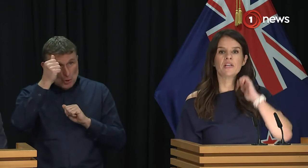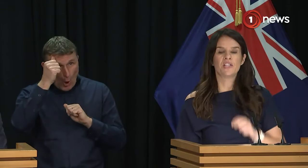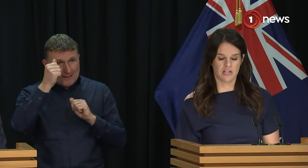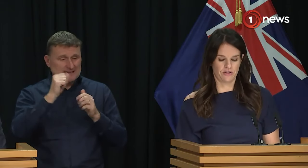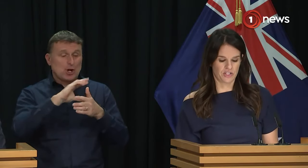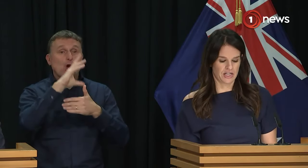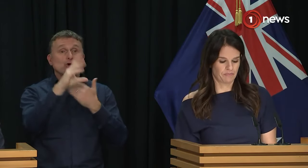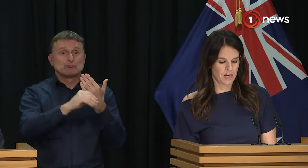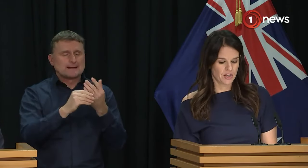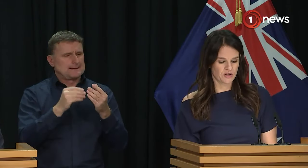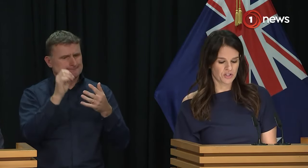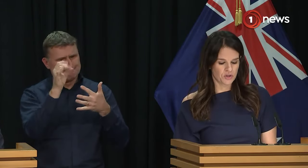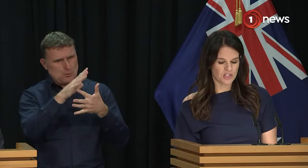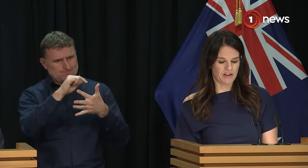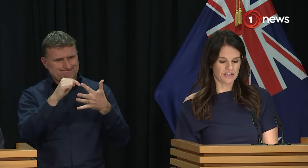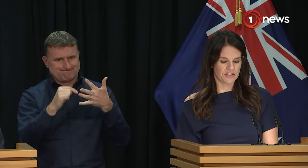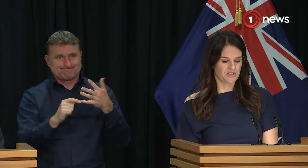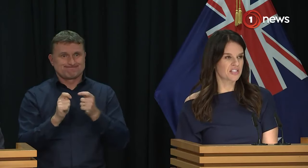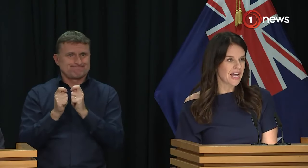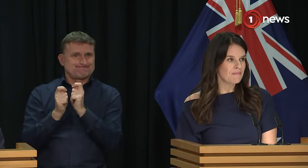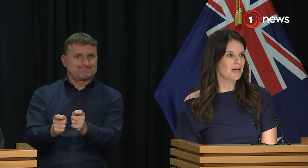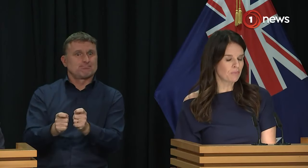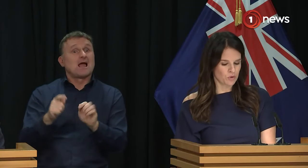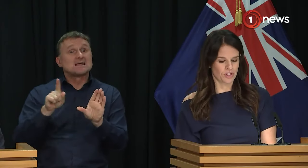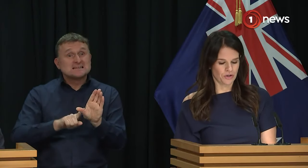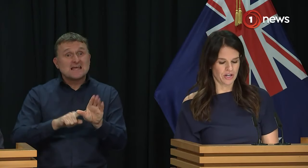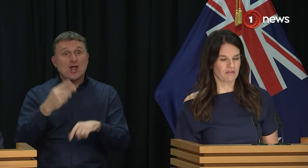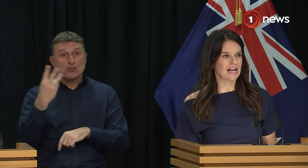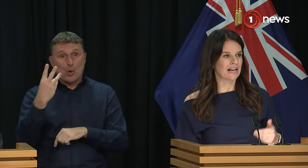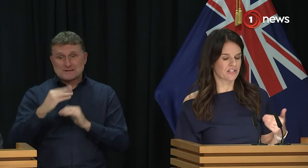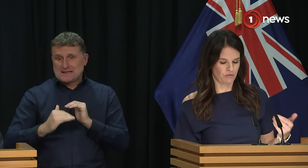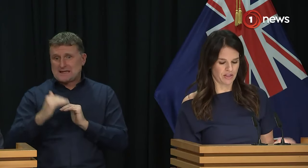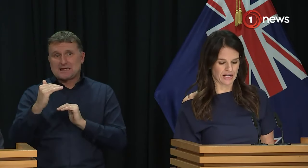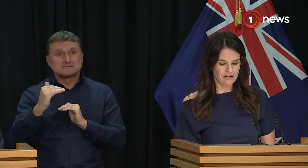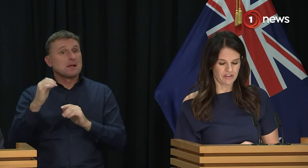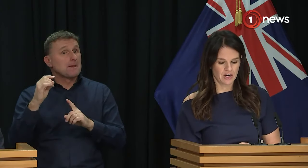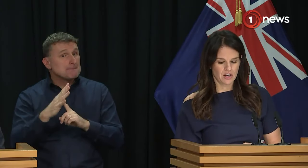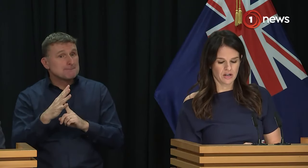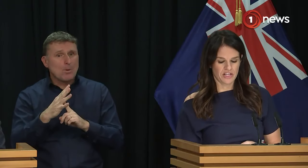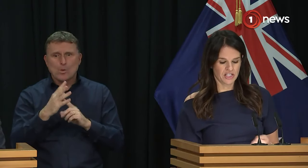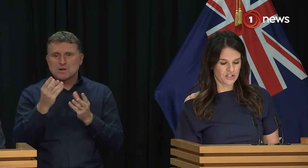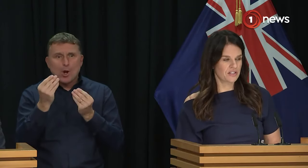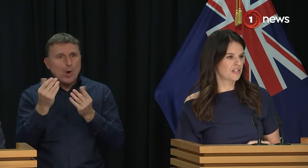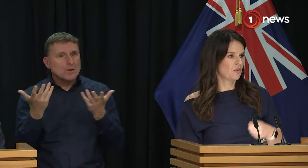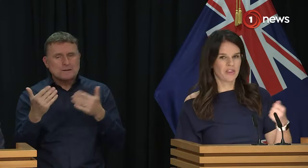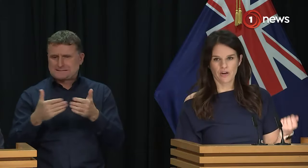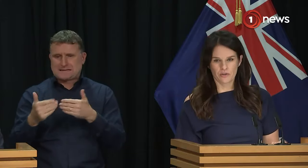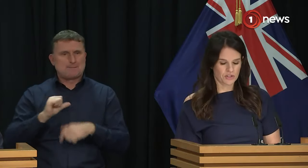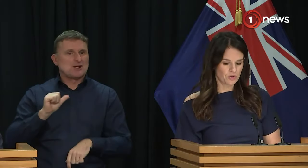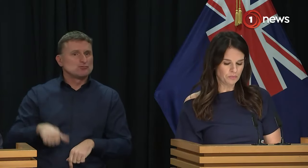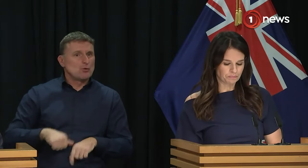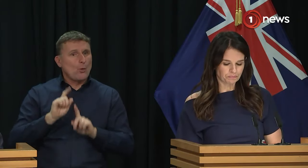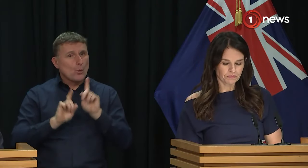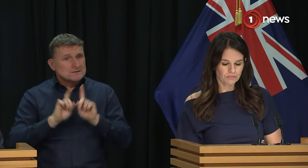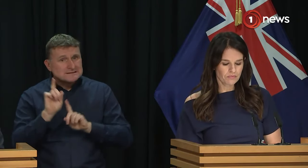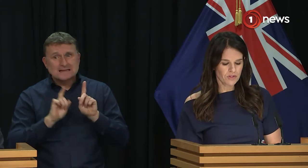right up to year 13, so that students have access to the same important learning regardless of where they live, their teachers, where they